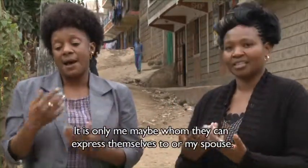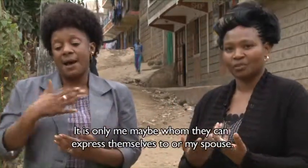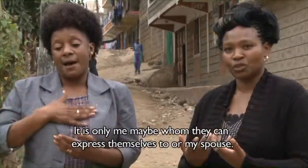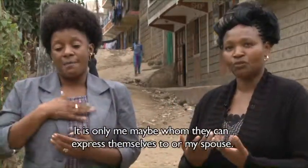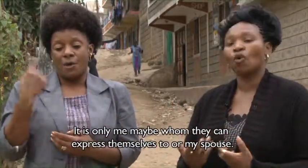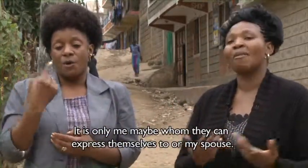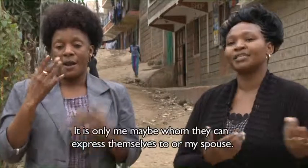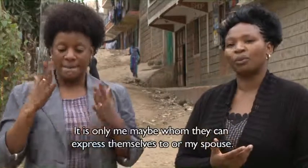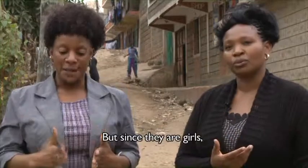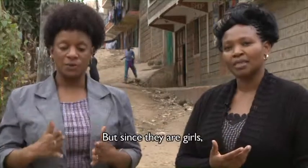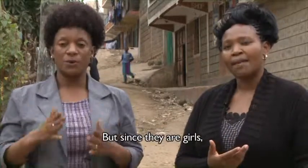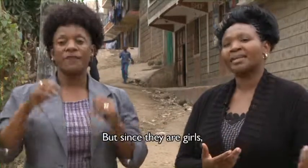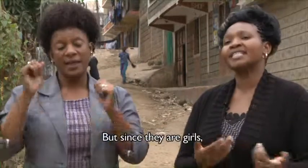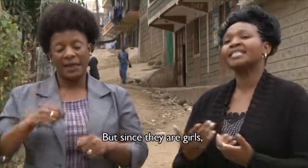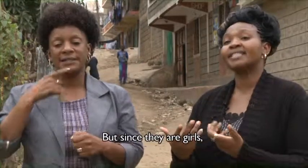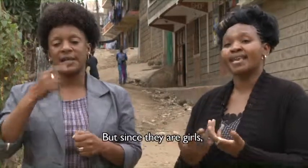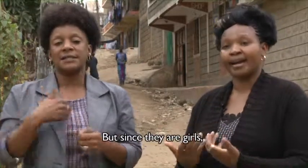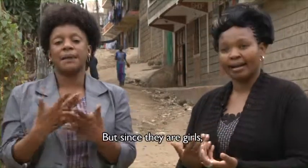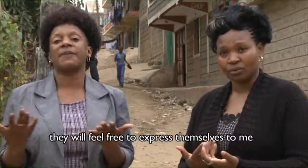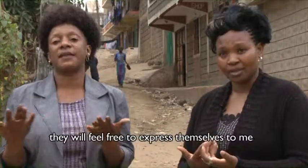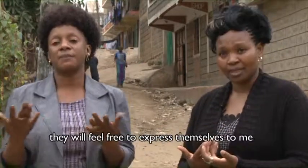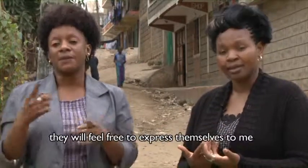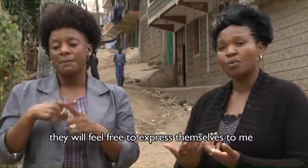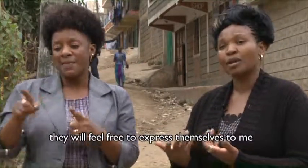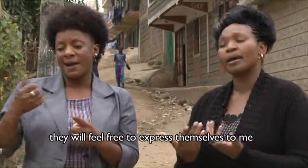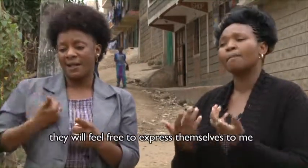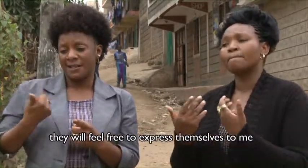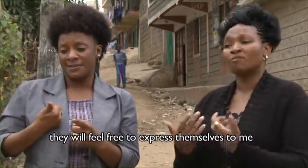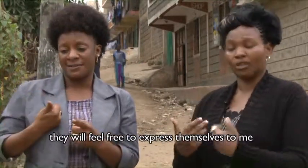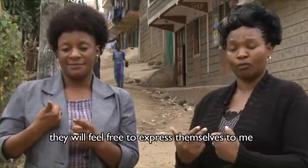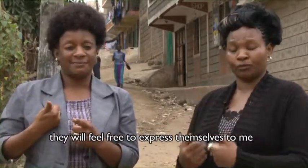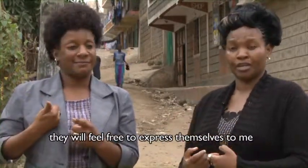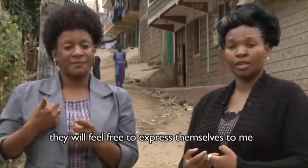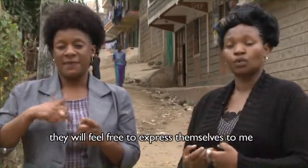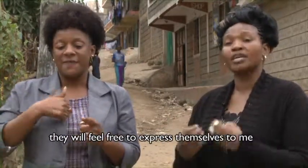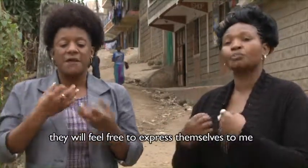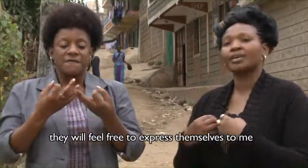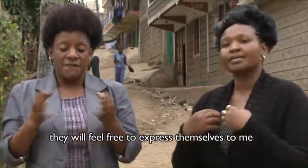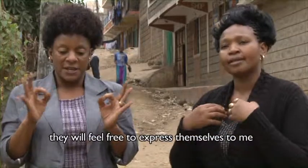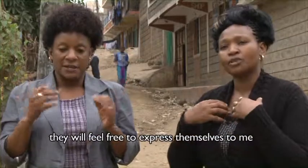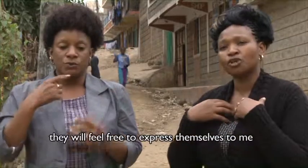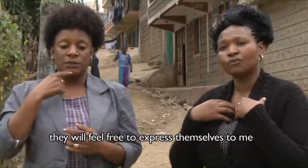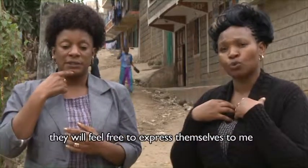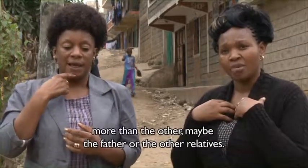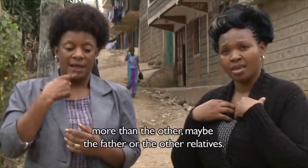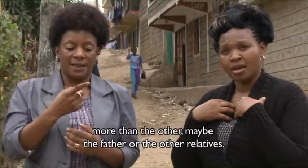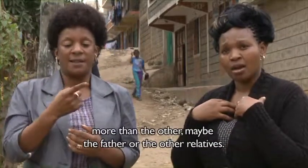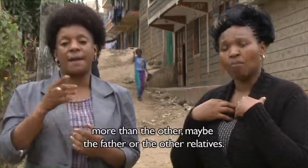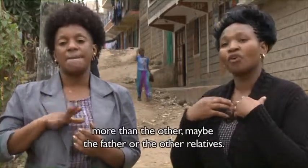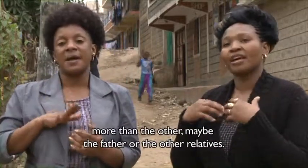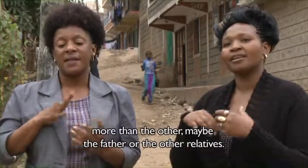themselves or my spouse. But since they are girls, they will feel free to express themselves to me more than